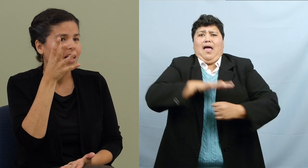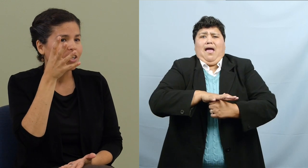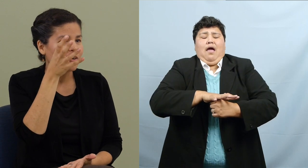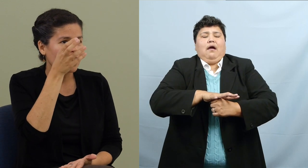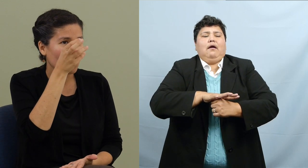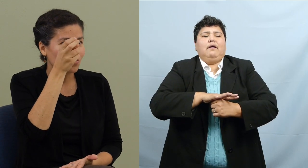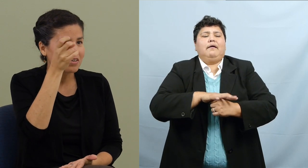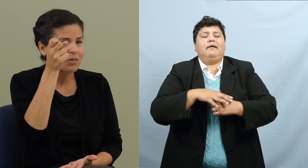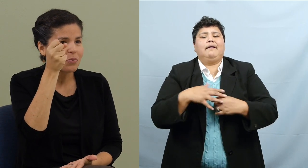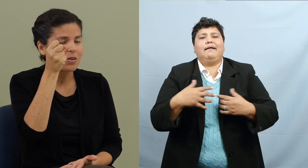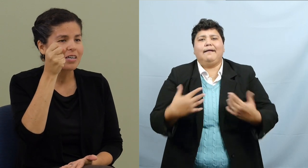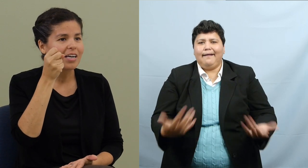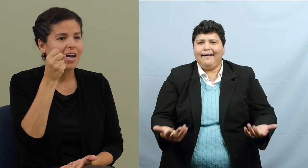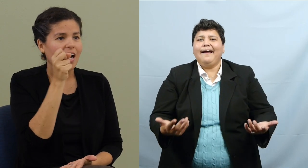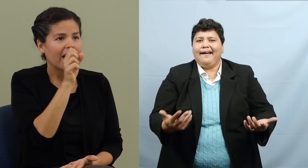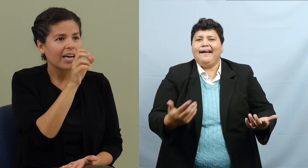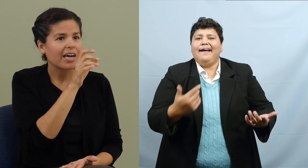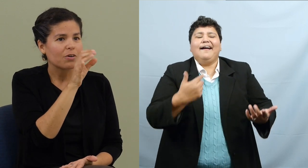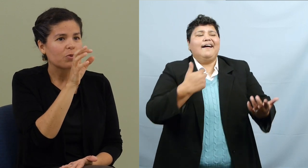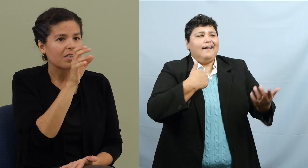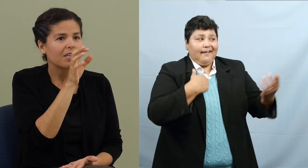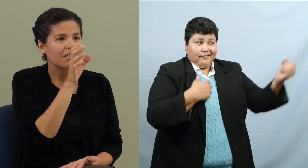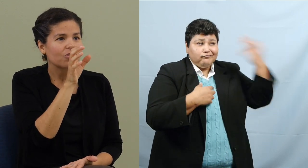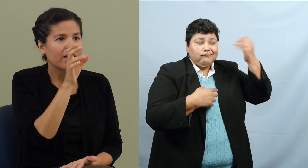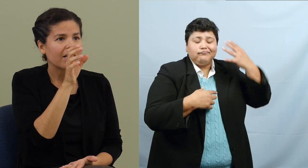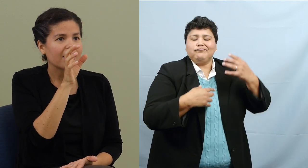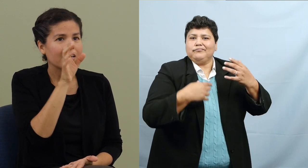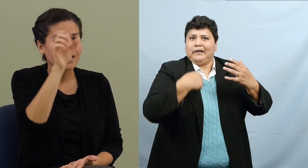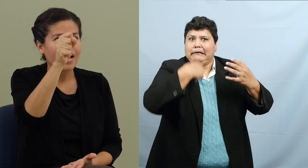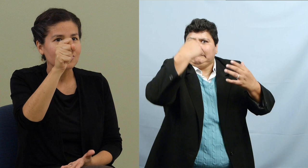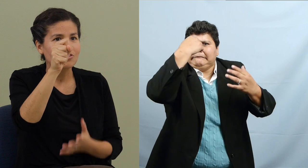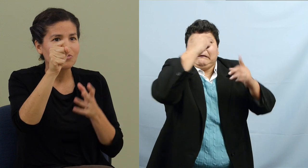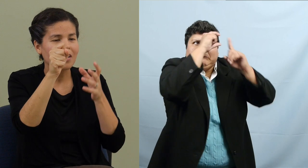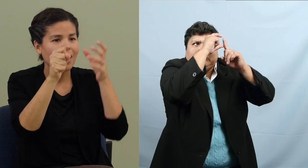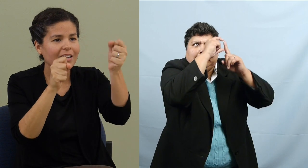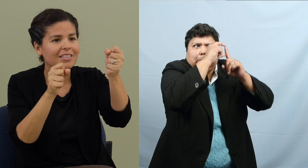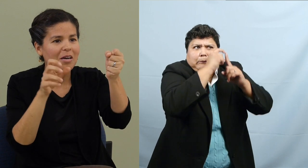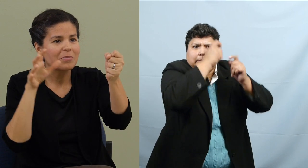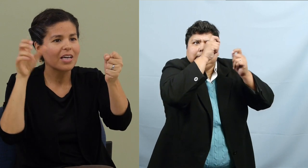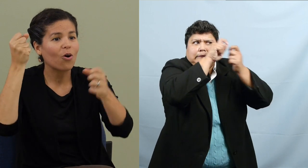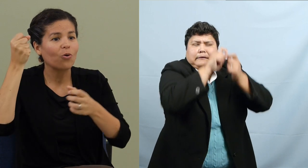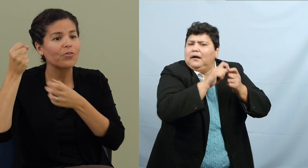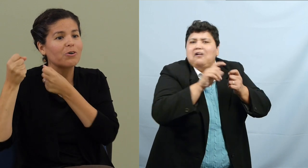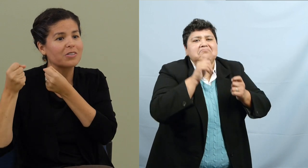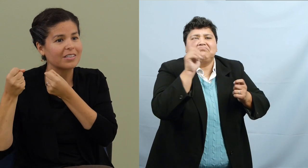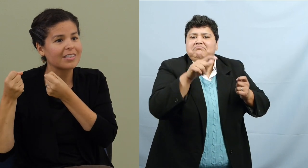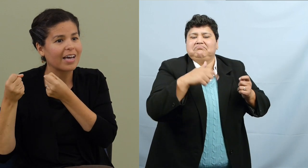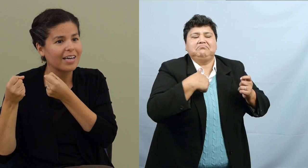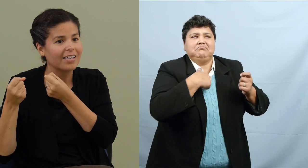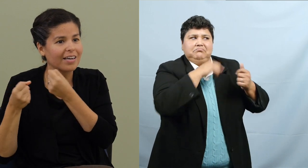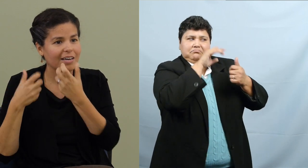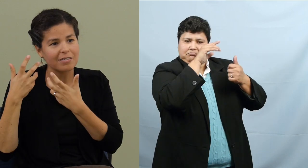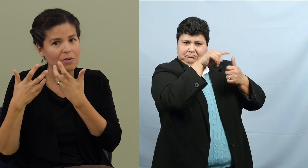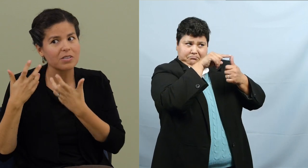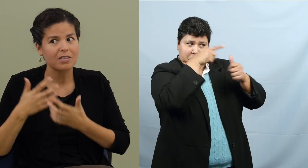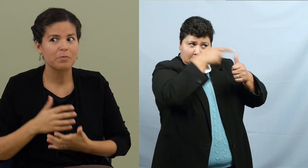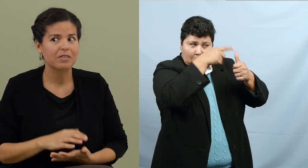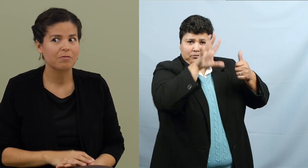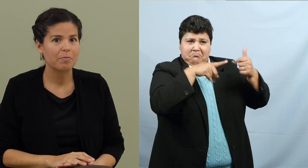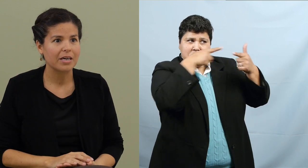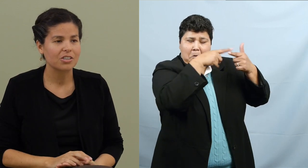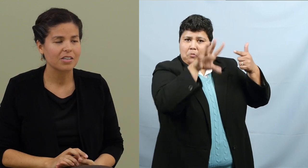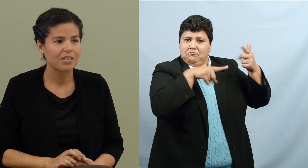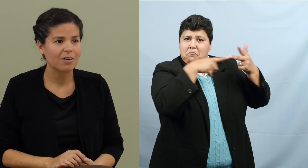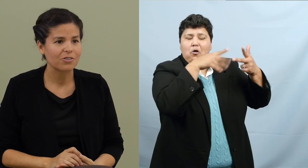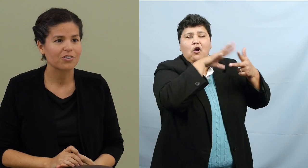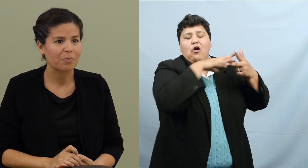instead of trying to hold every word, I kind of would try to catch the concepts and hold those instead. And that was a little